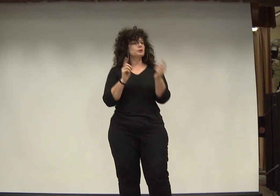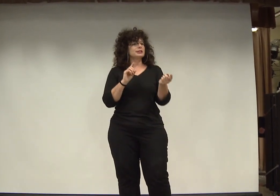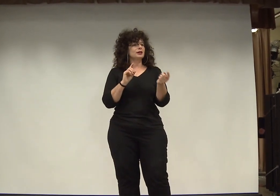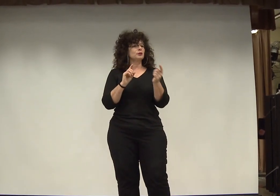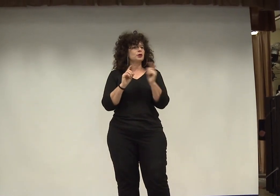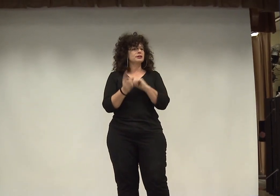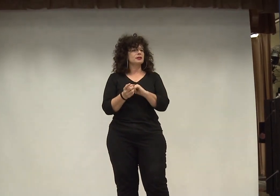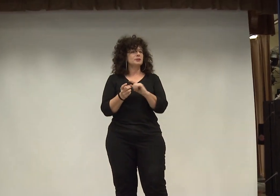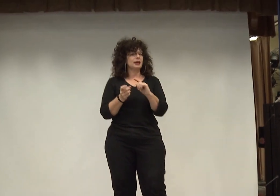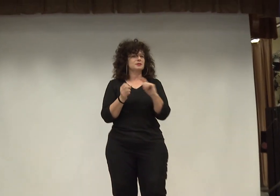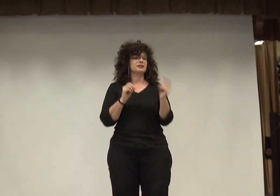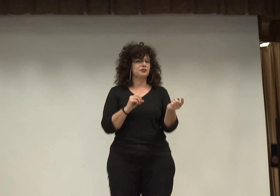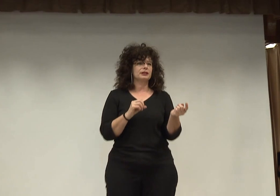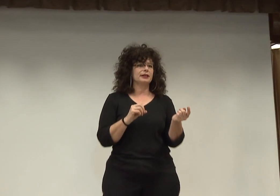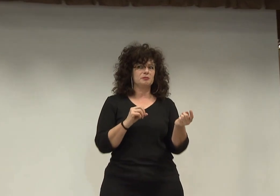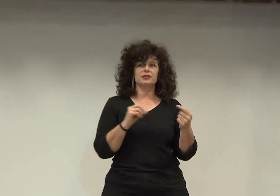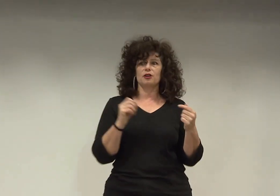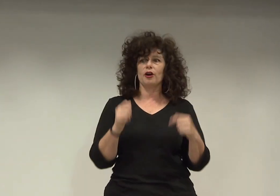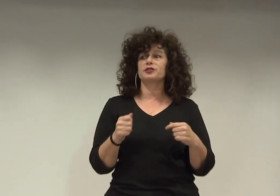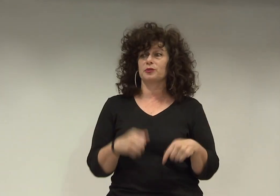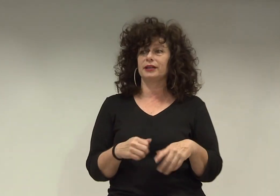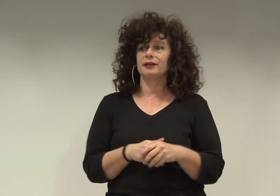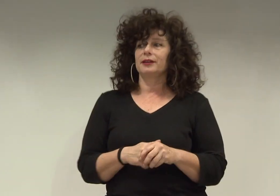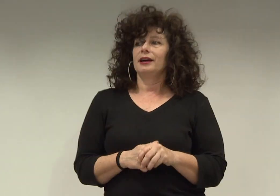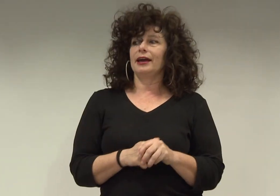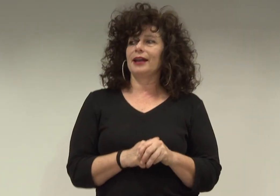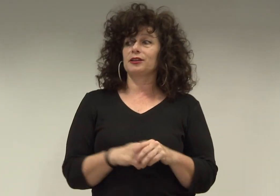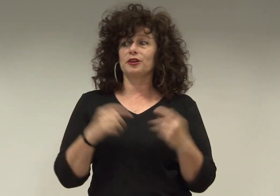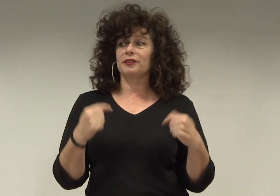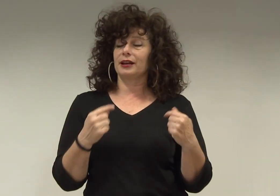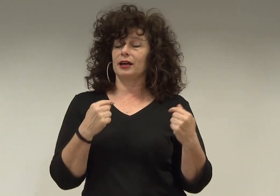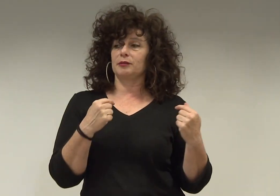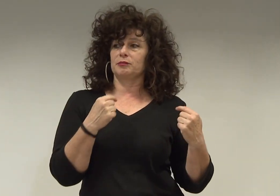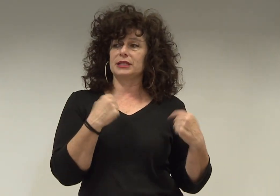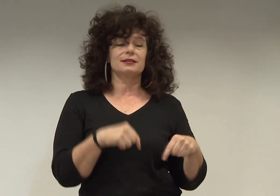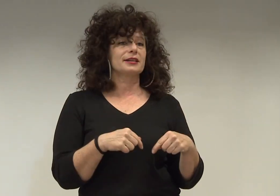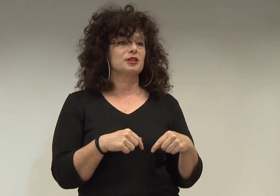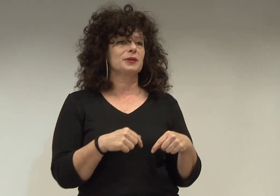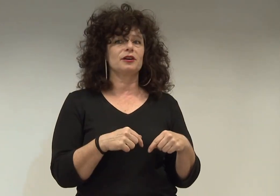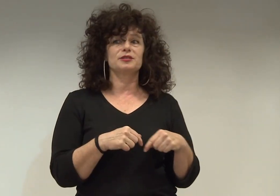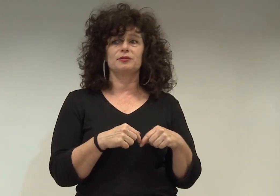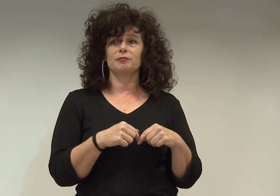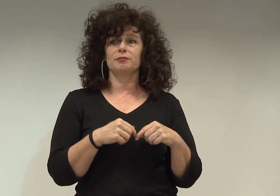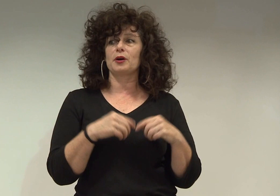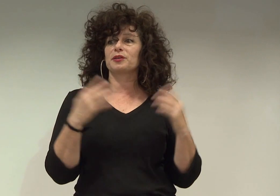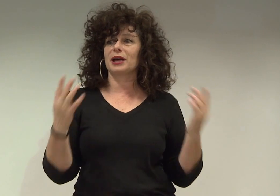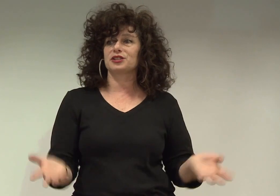see words sometimes differently. It makes it hard to read. And I learned that I'm dyslexic because both of my